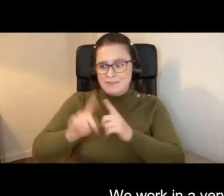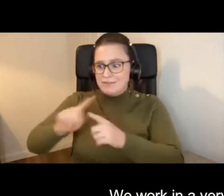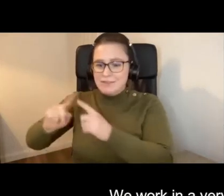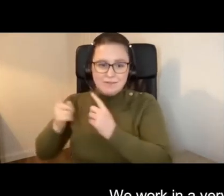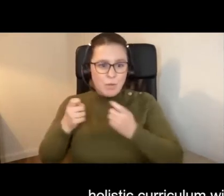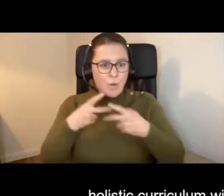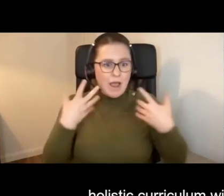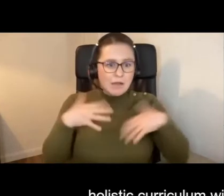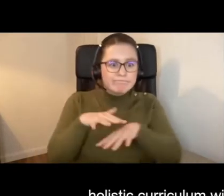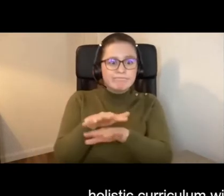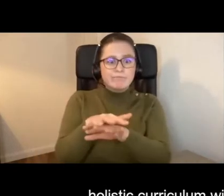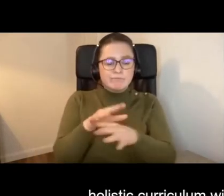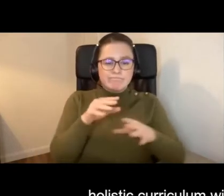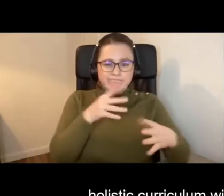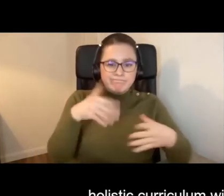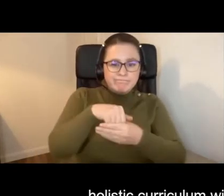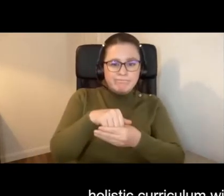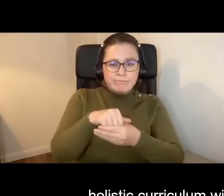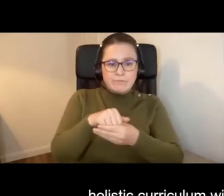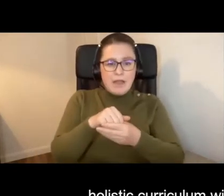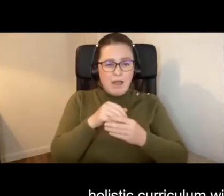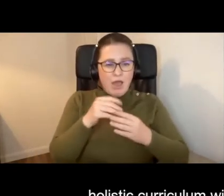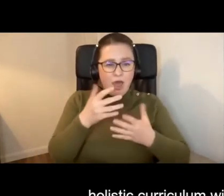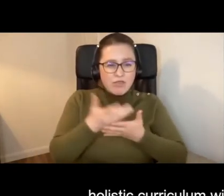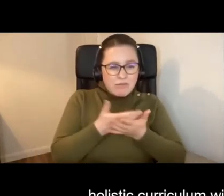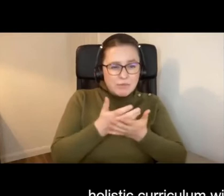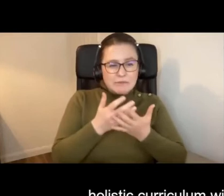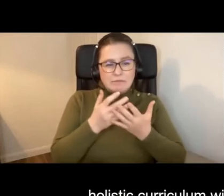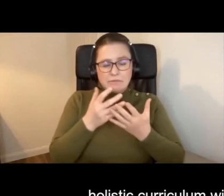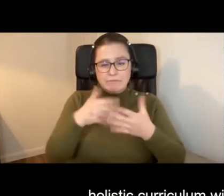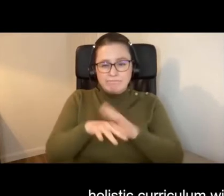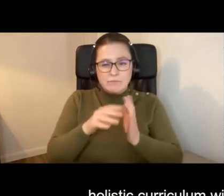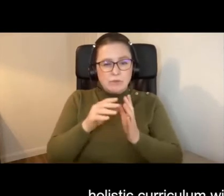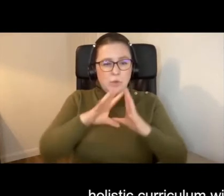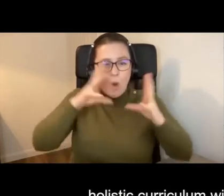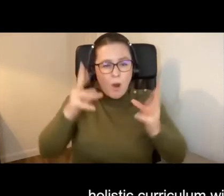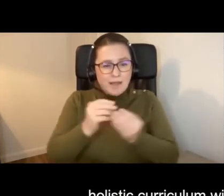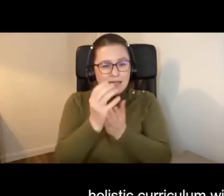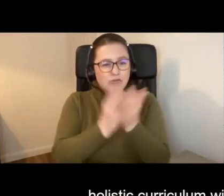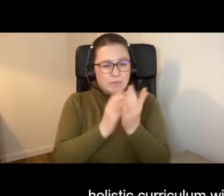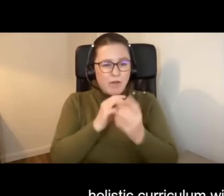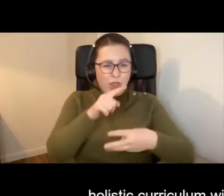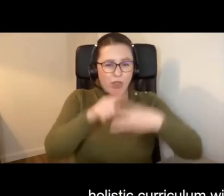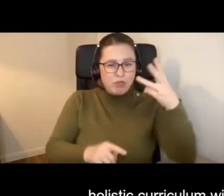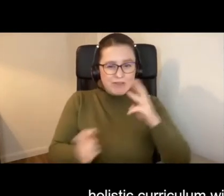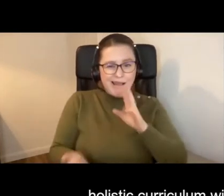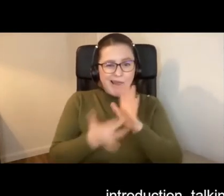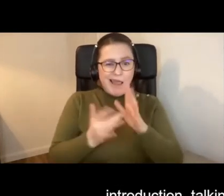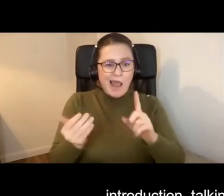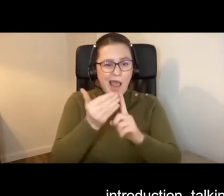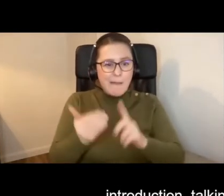education into a holistic curriculum with three key aims for our students. So hearing